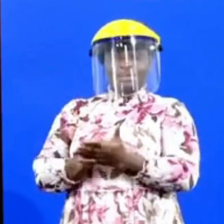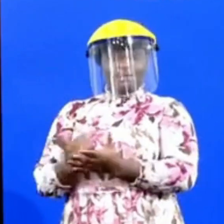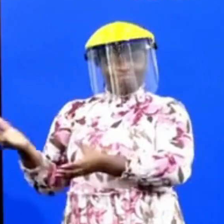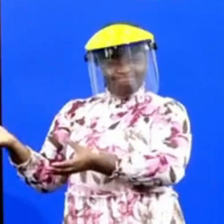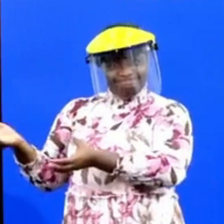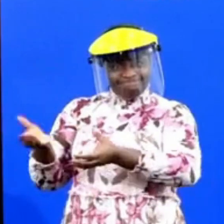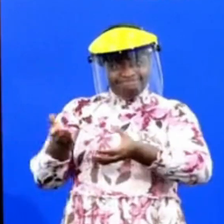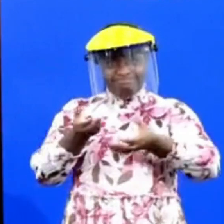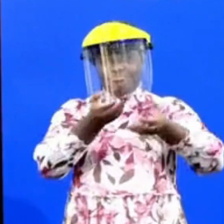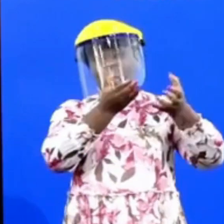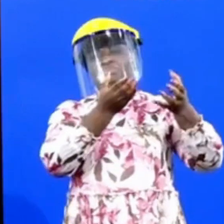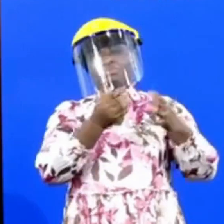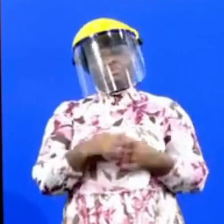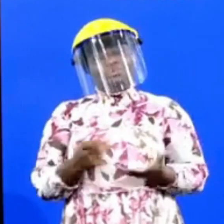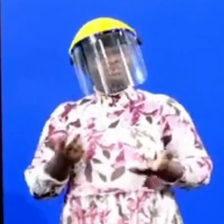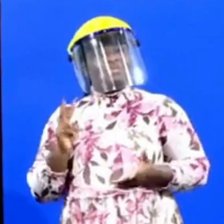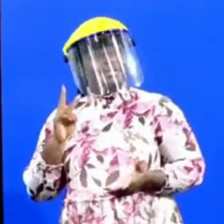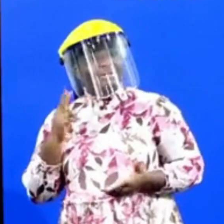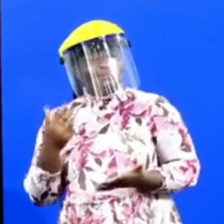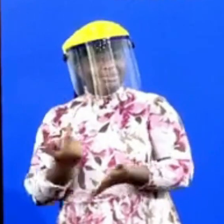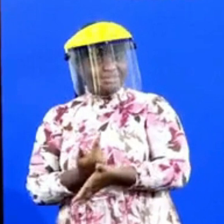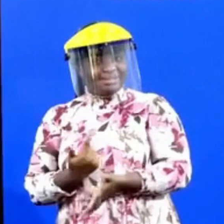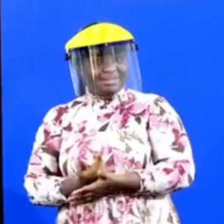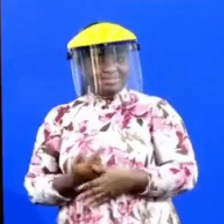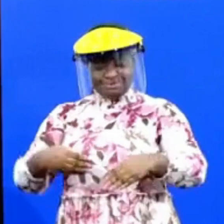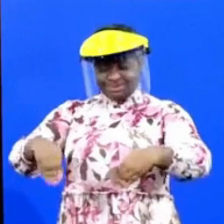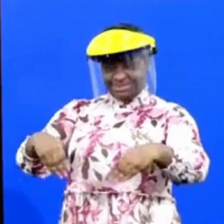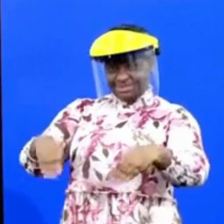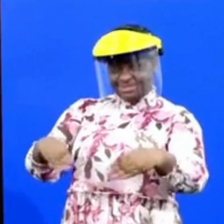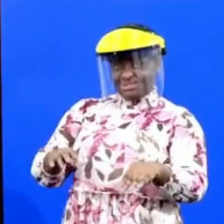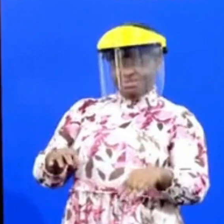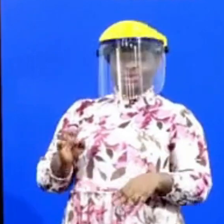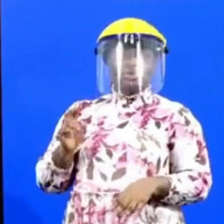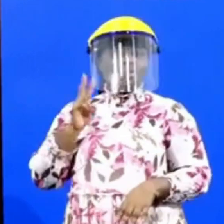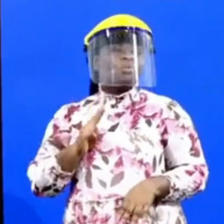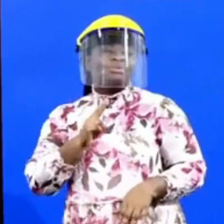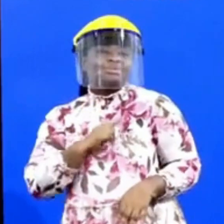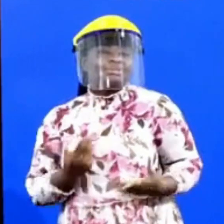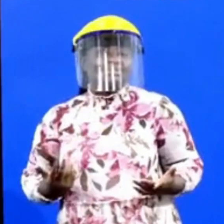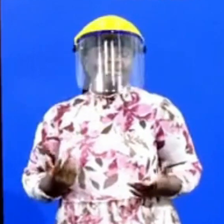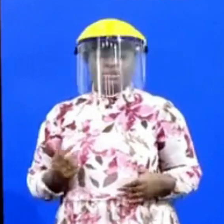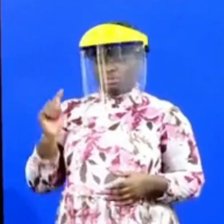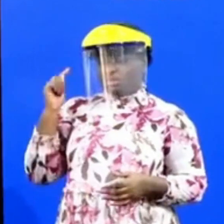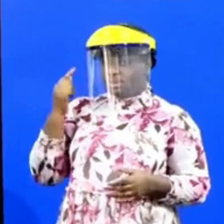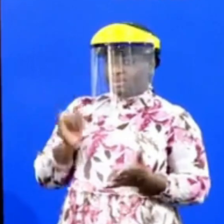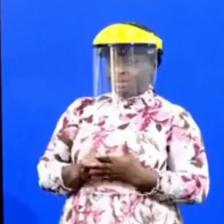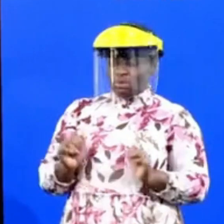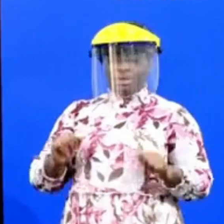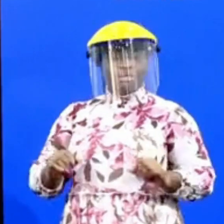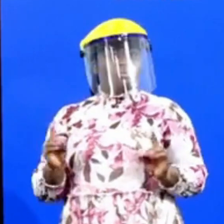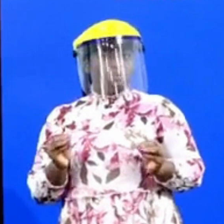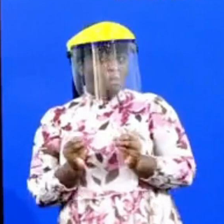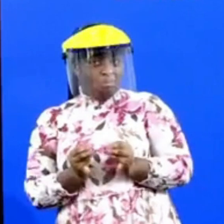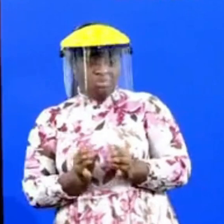from their bowels into Ghana to serve the tourist industry, the hotels and so on. And we think that we can do far